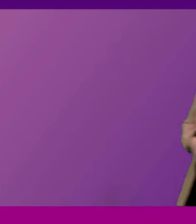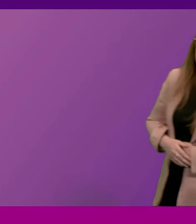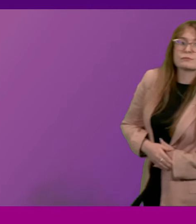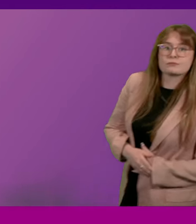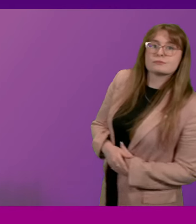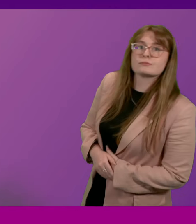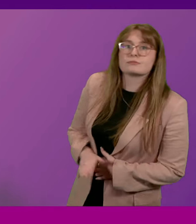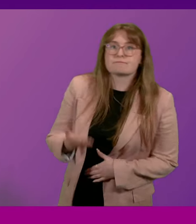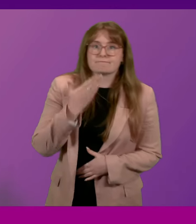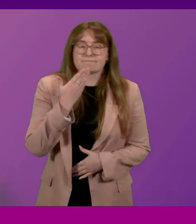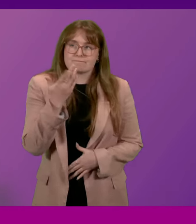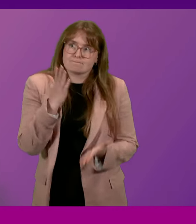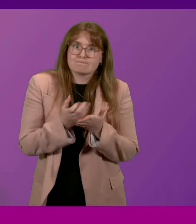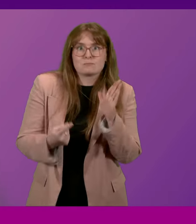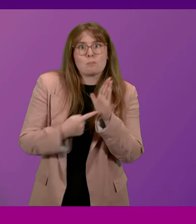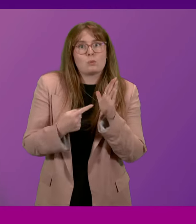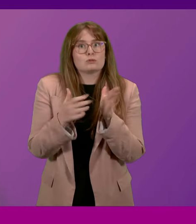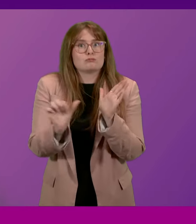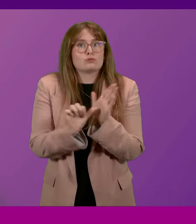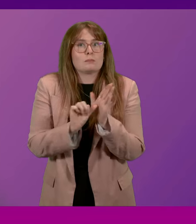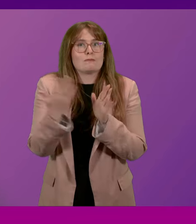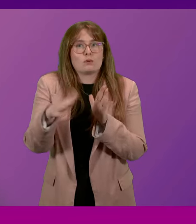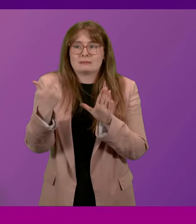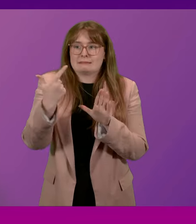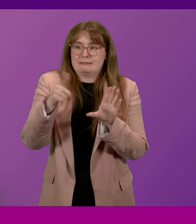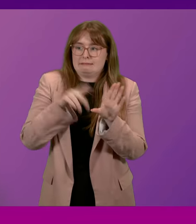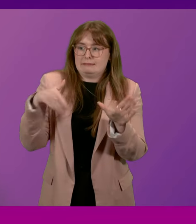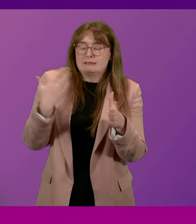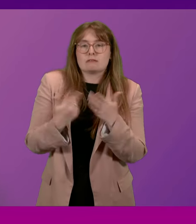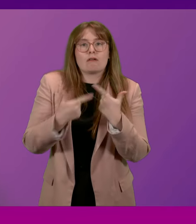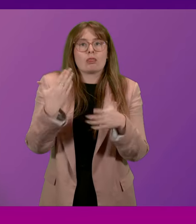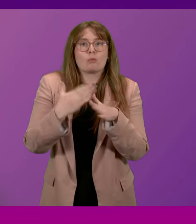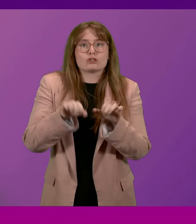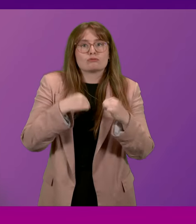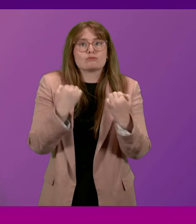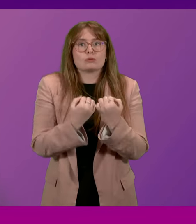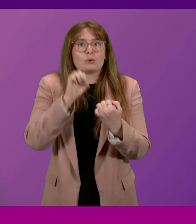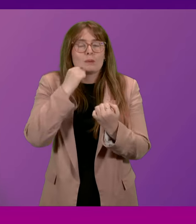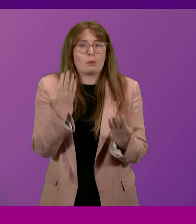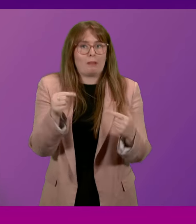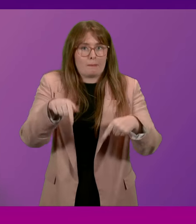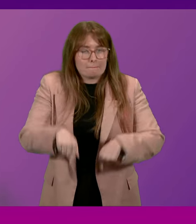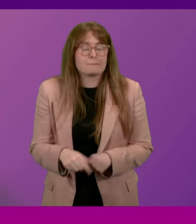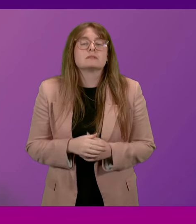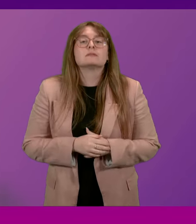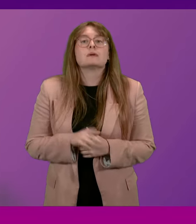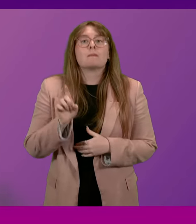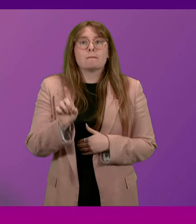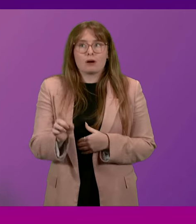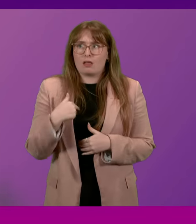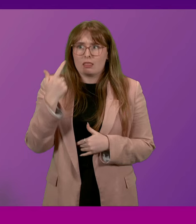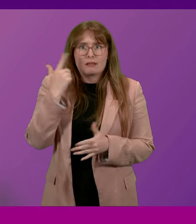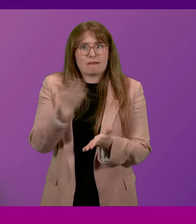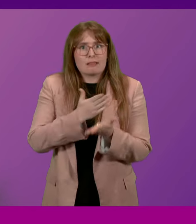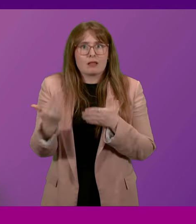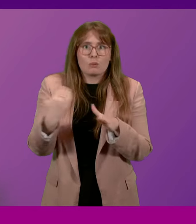This is an undoubtedly important issue. I'm sure after 17 years another working group will be, of course, widely welcomed. But I think it's clear that making work